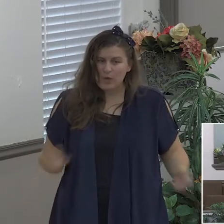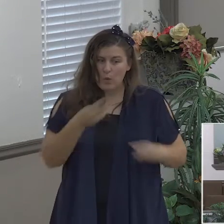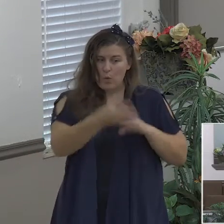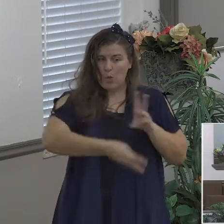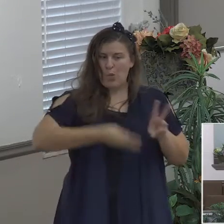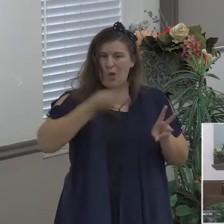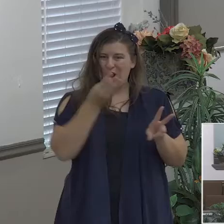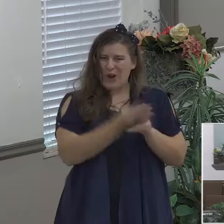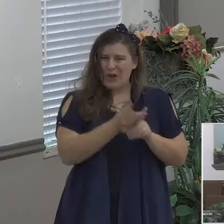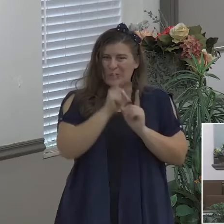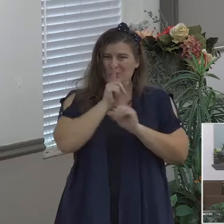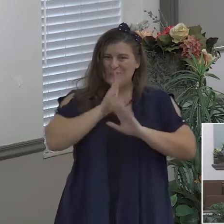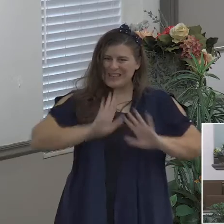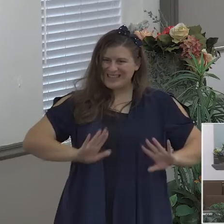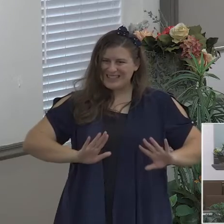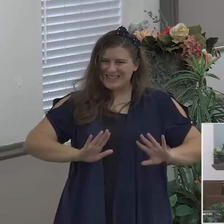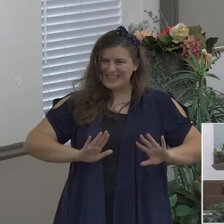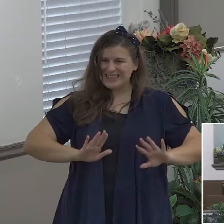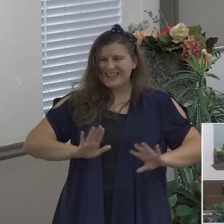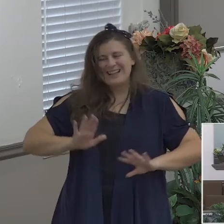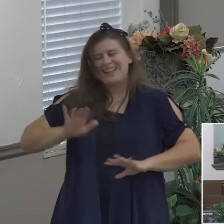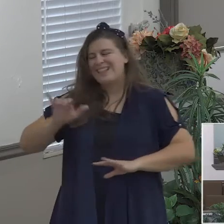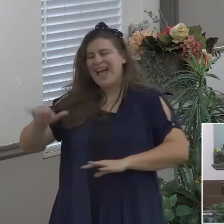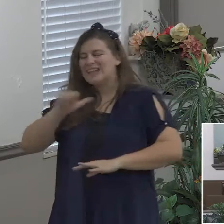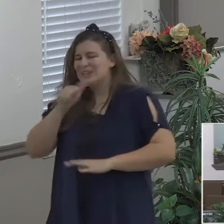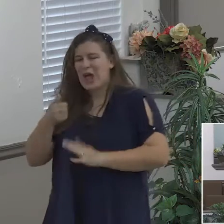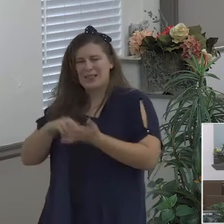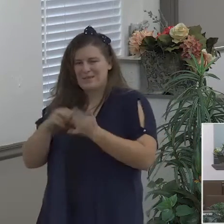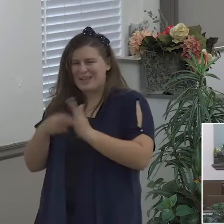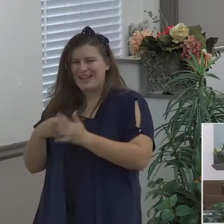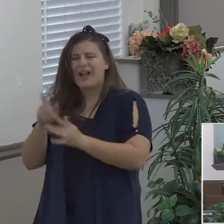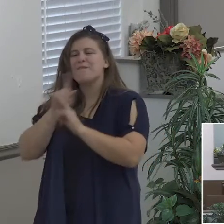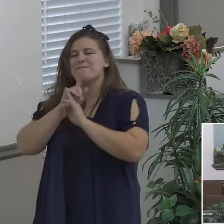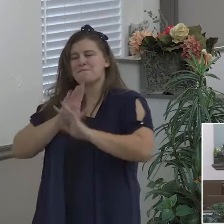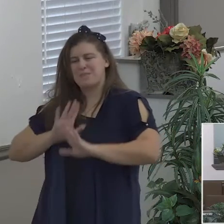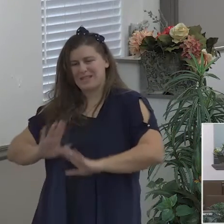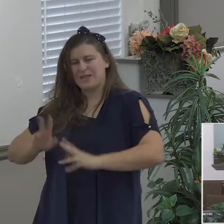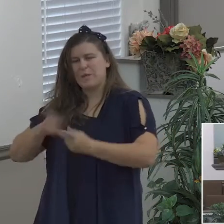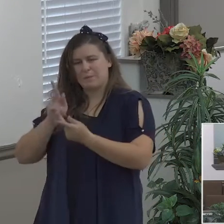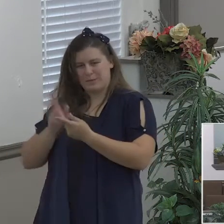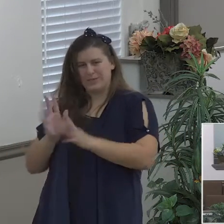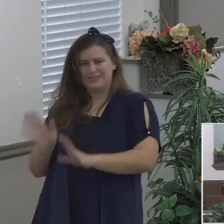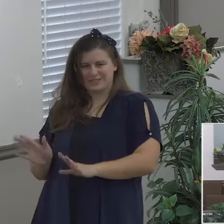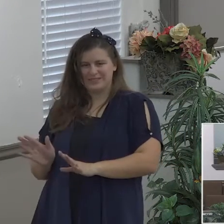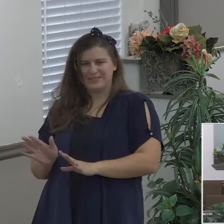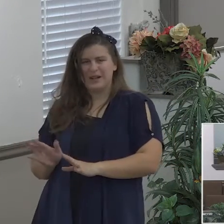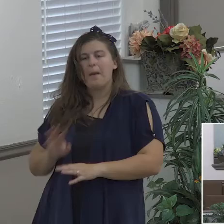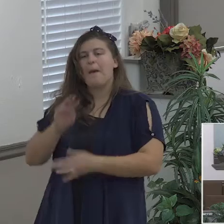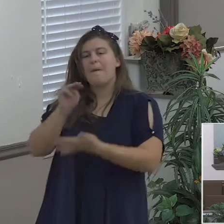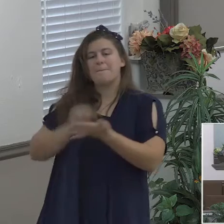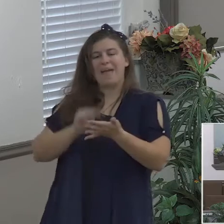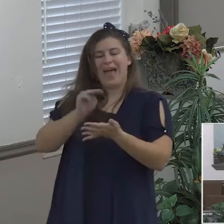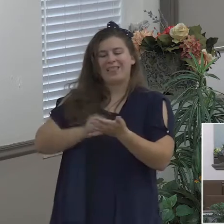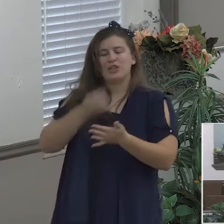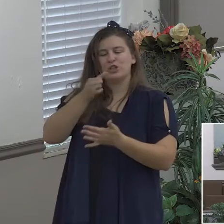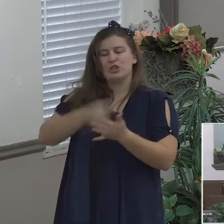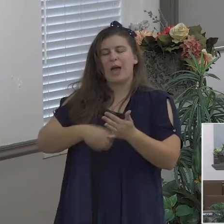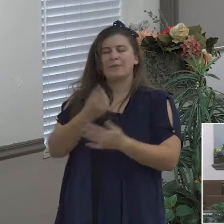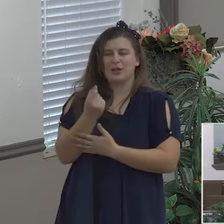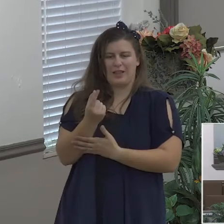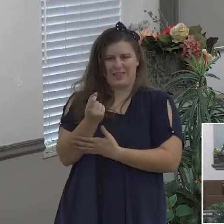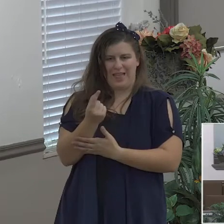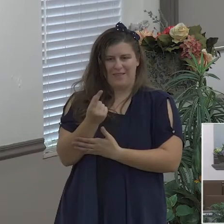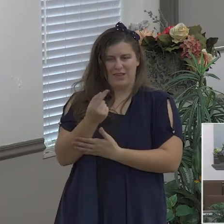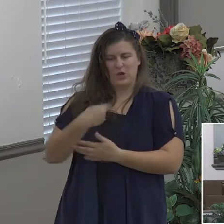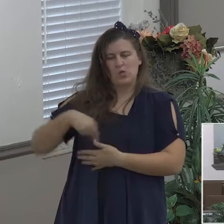that's not what it's talking about in Matthew chapter 11 we get a little glimpse here in verse 28 and 29